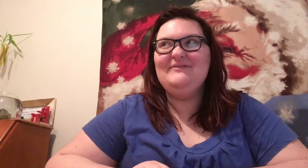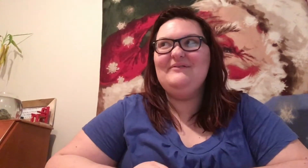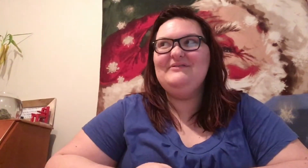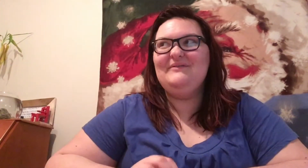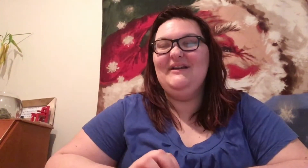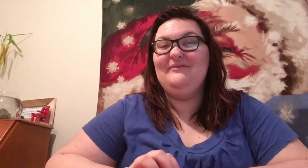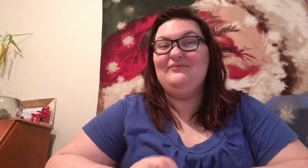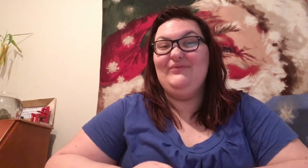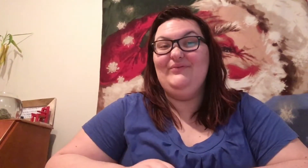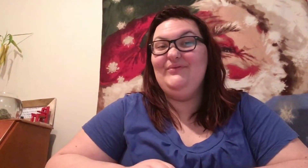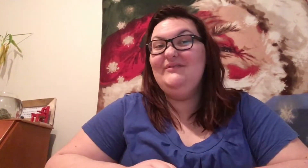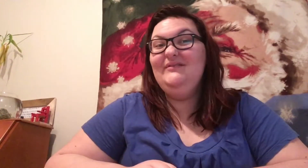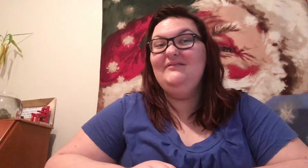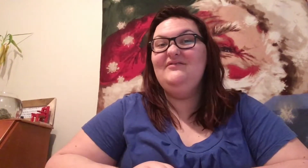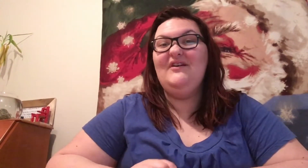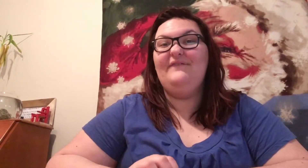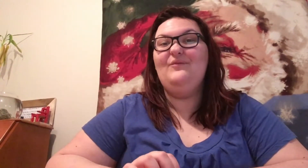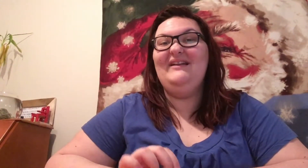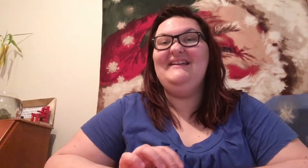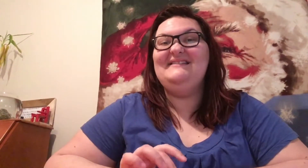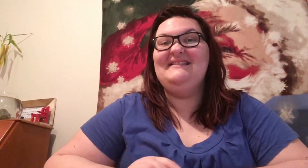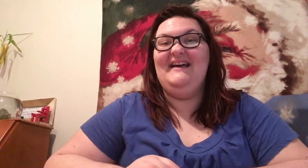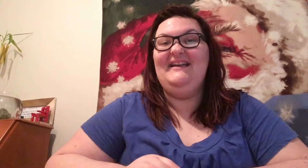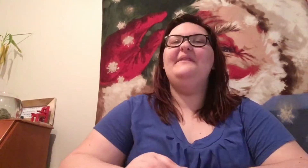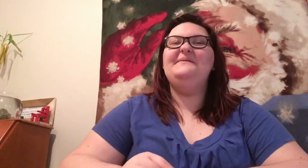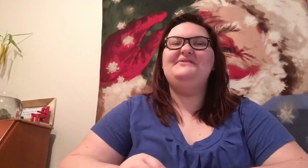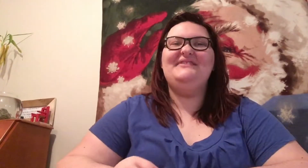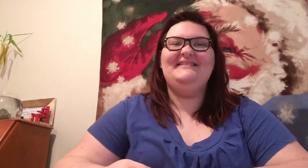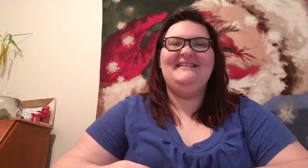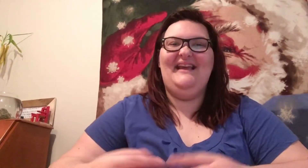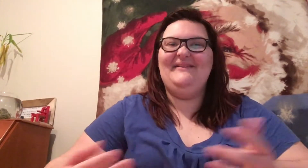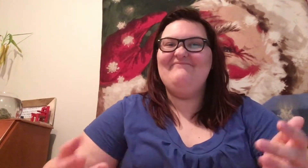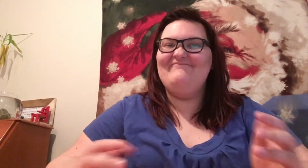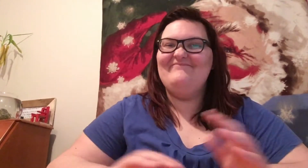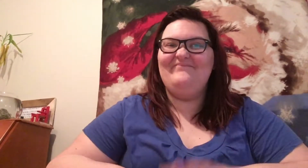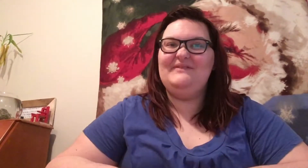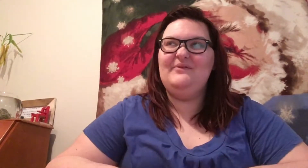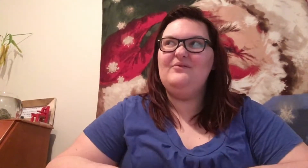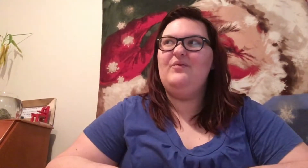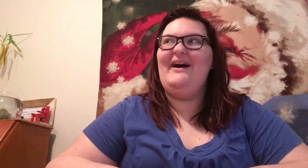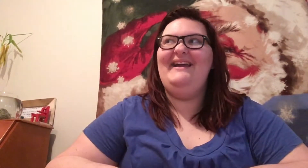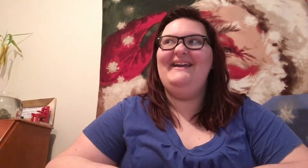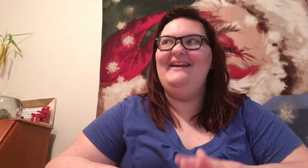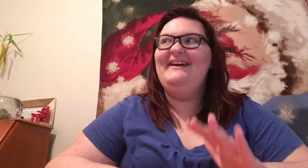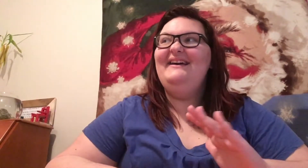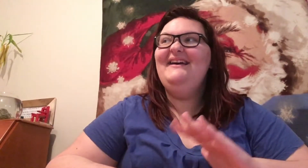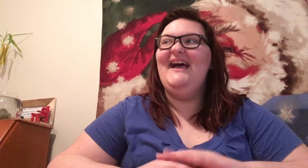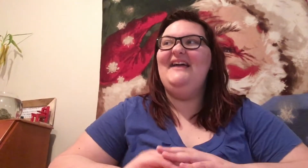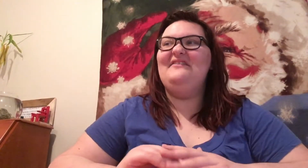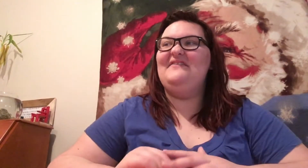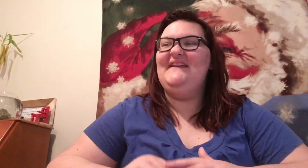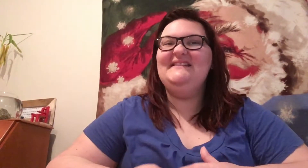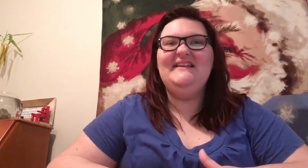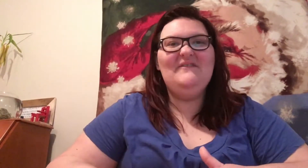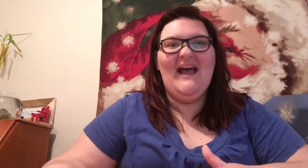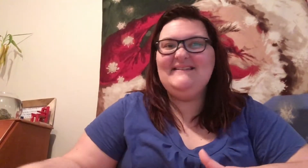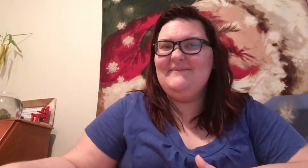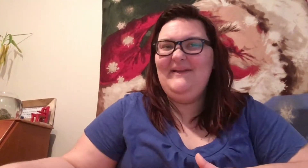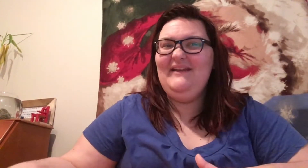was also kind of rude. Not from what he said, it was just like so quiet. And the things he would ask me,